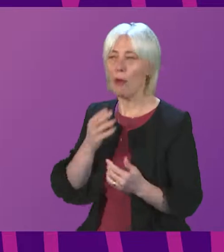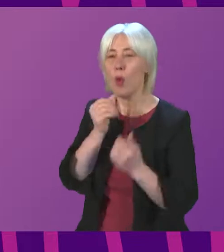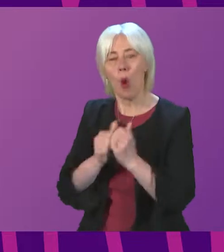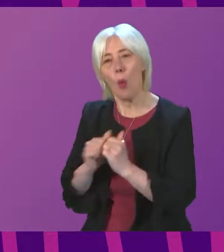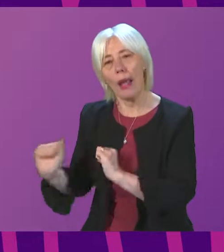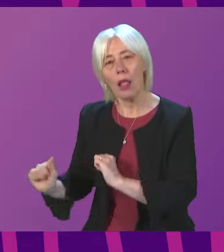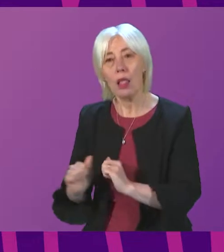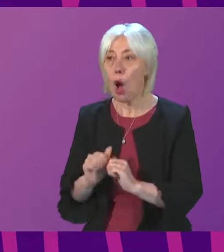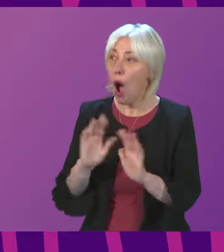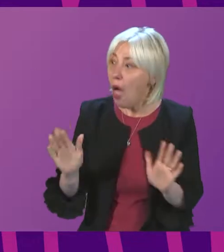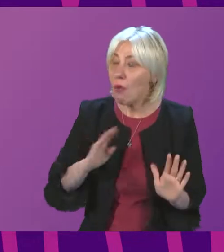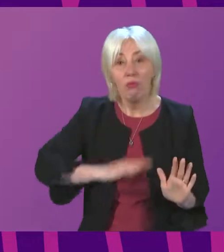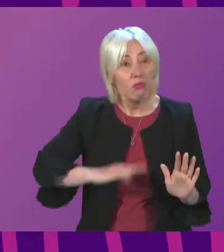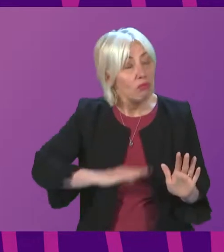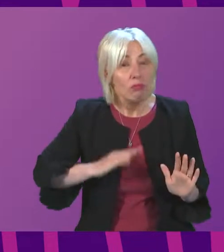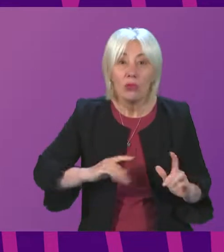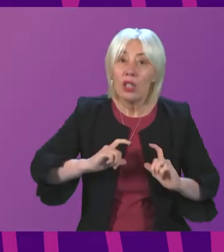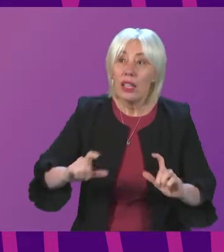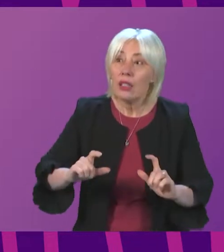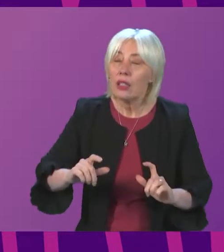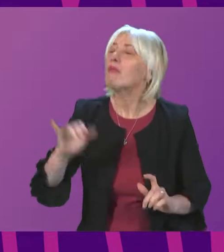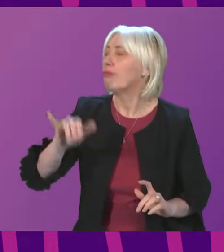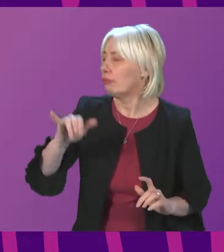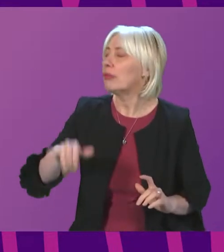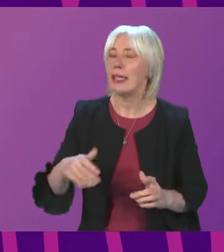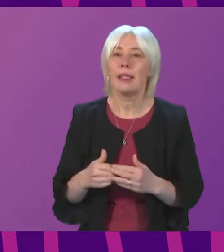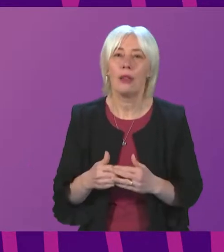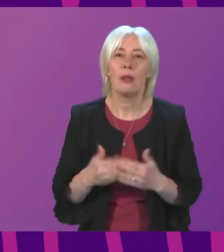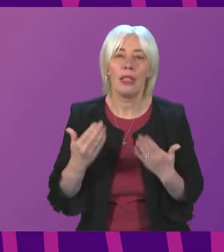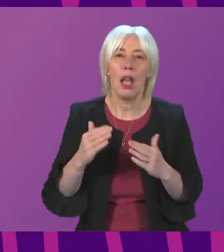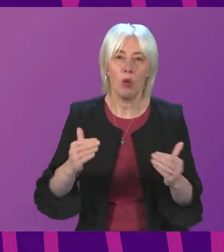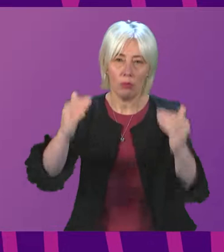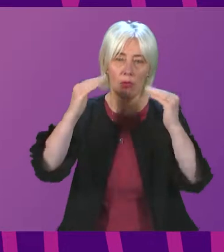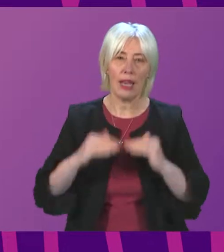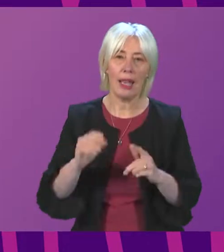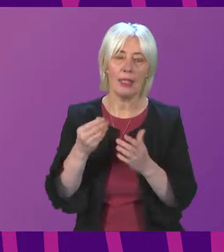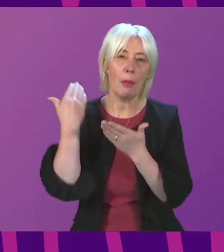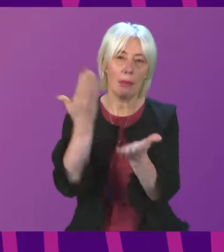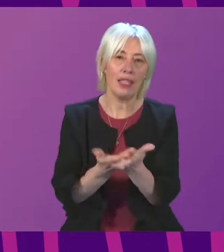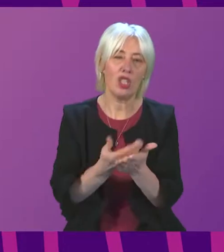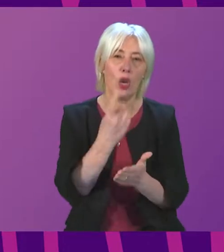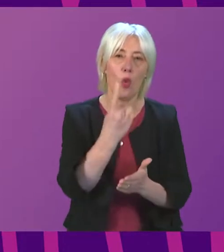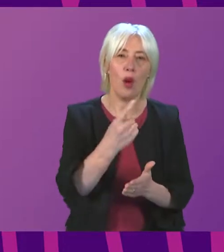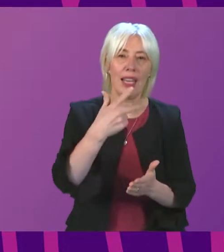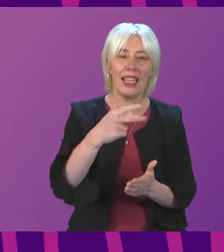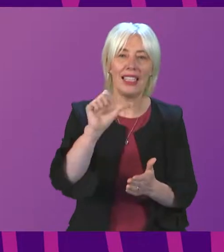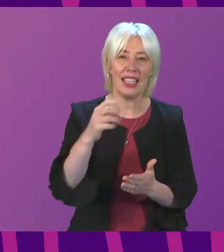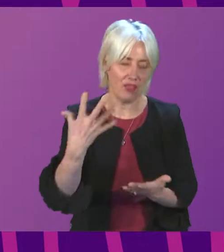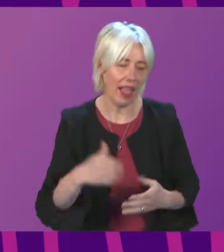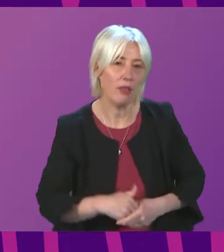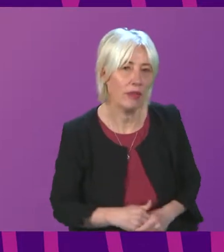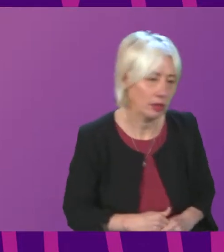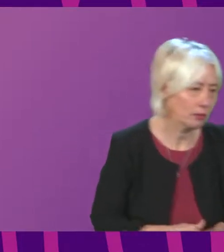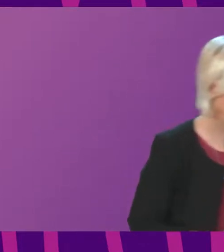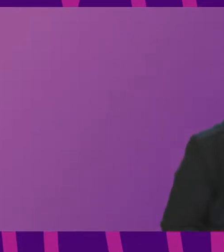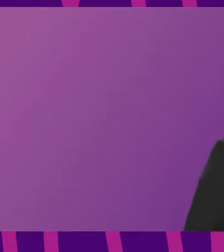Otherwise, we content to proceed on that basis? We are, thank you. Our next petition is number 1865 to